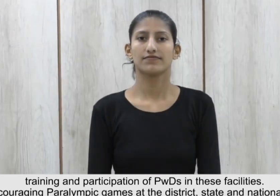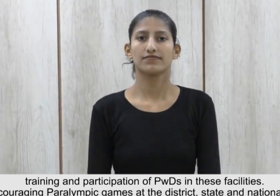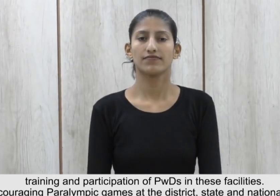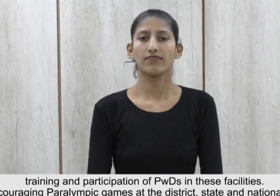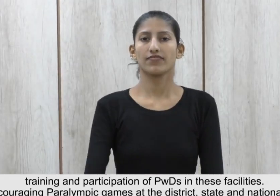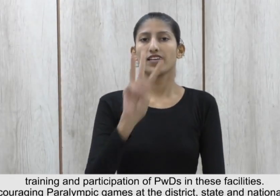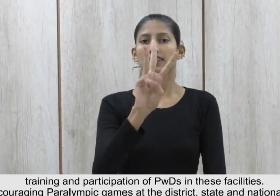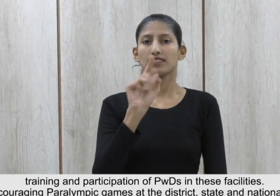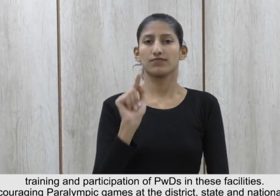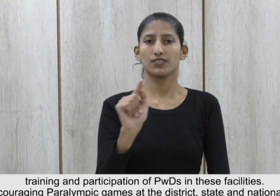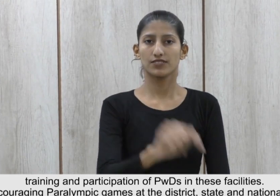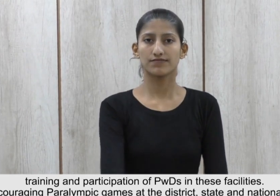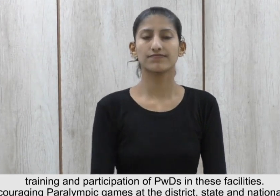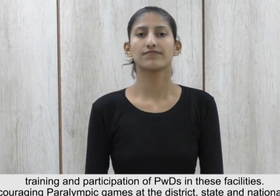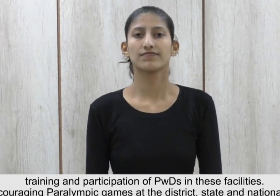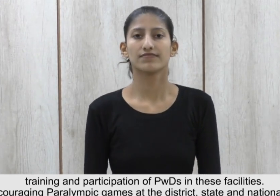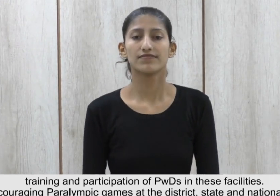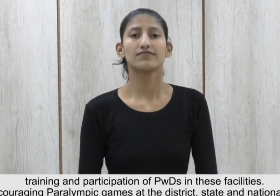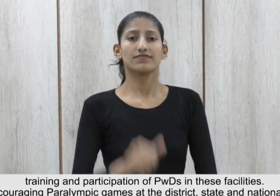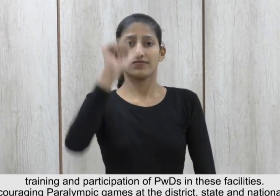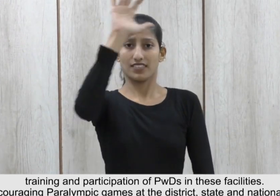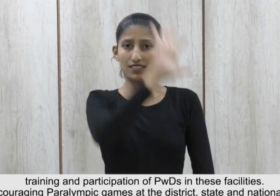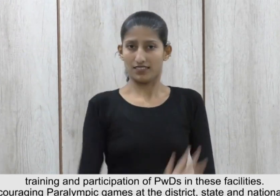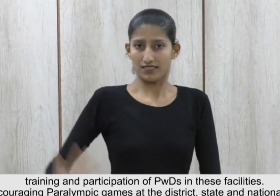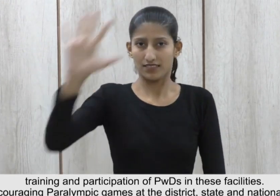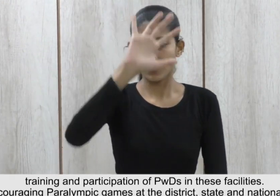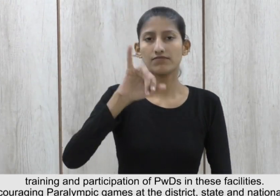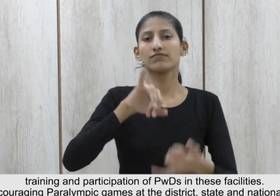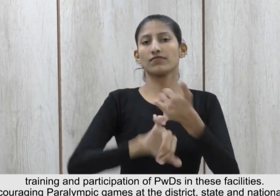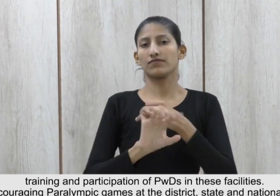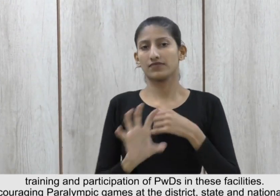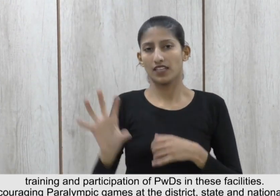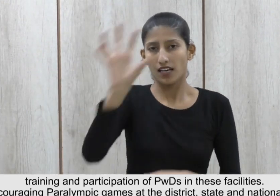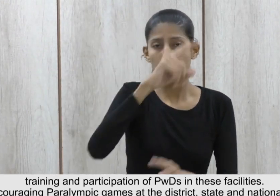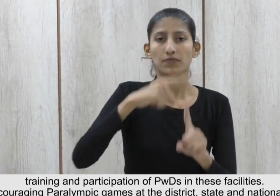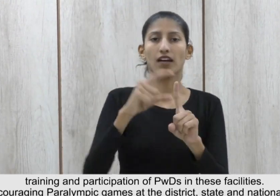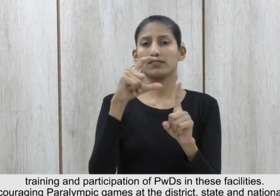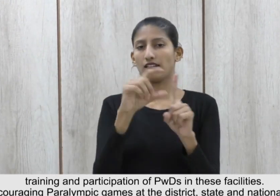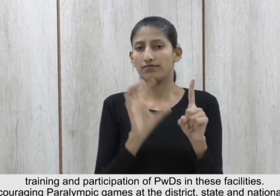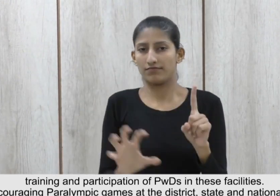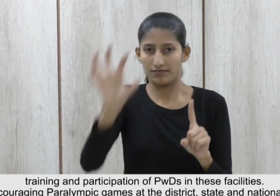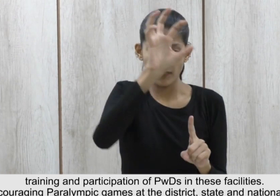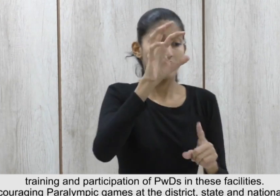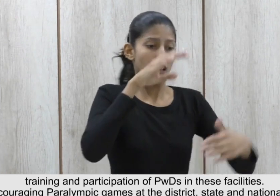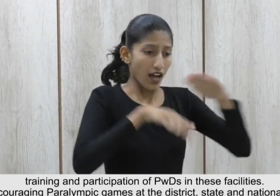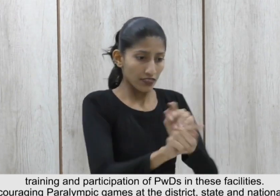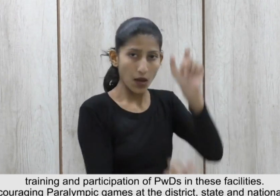10.1. Encouraging Paralympic Games at the district, state